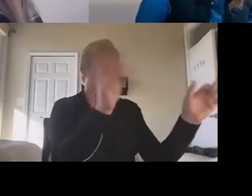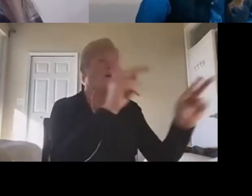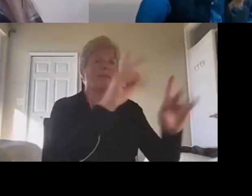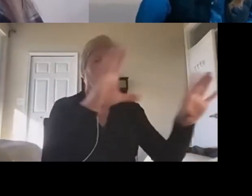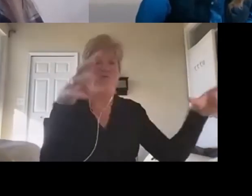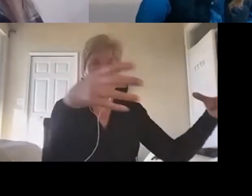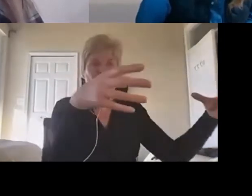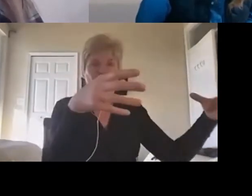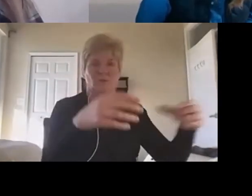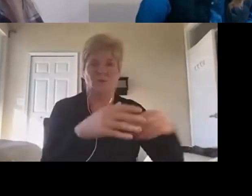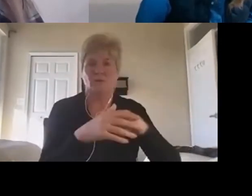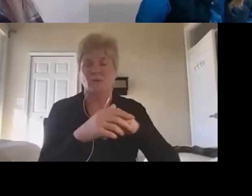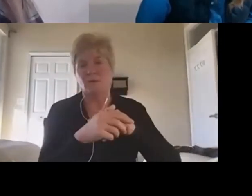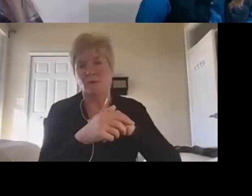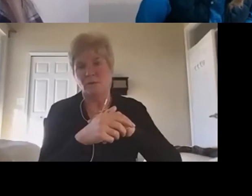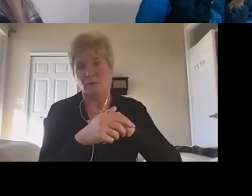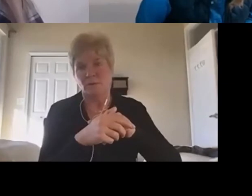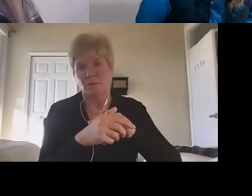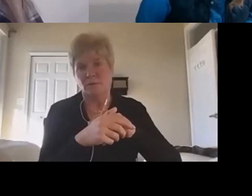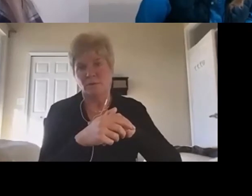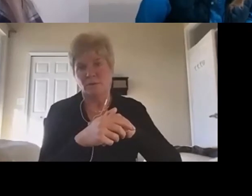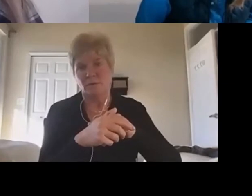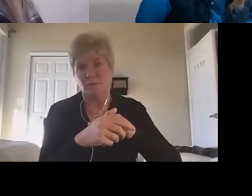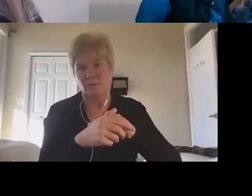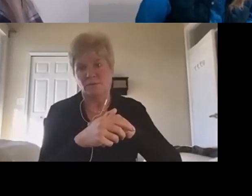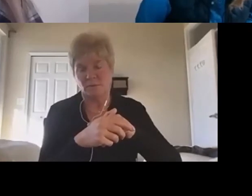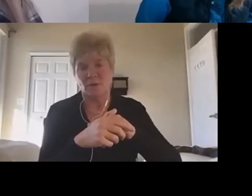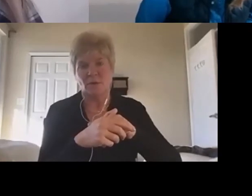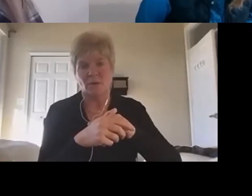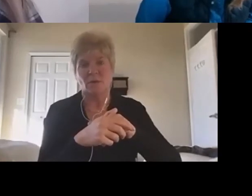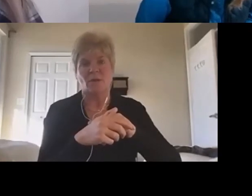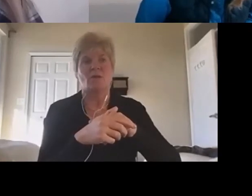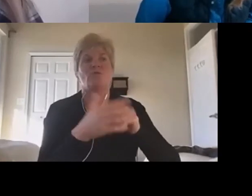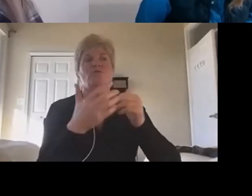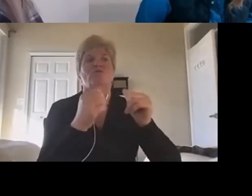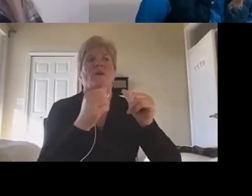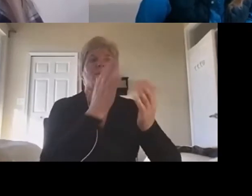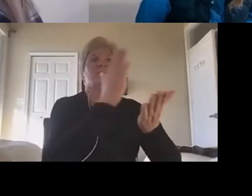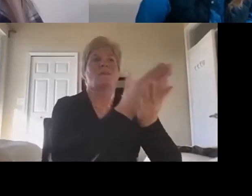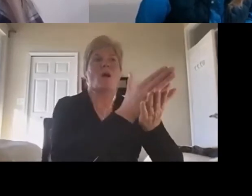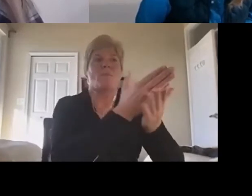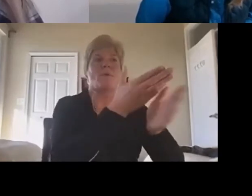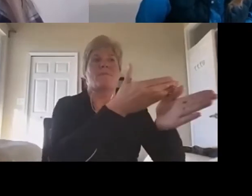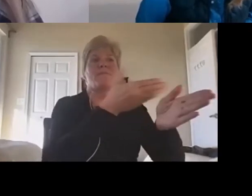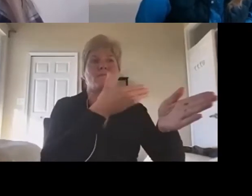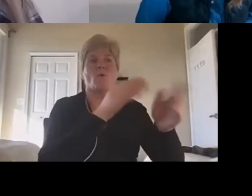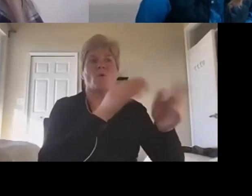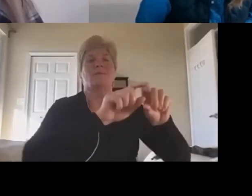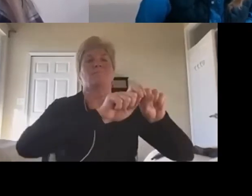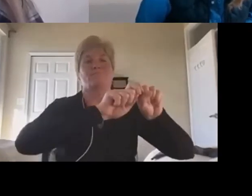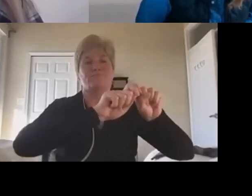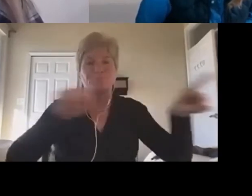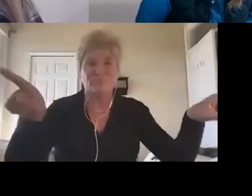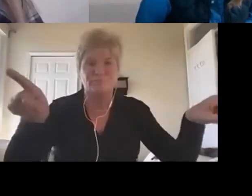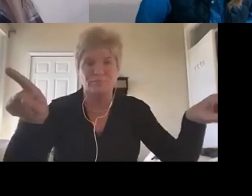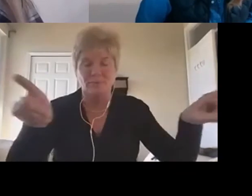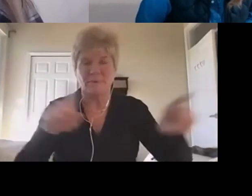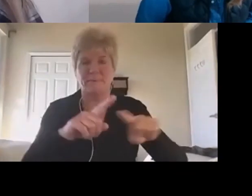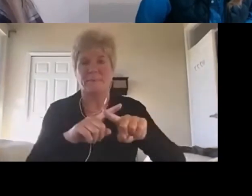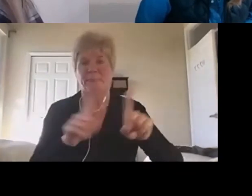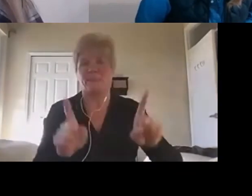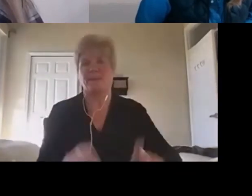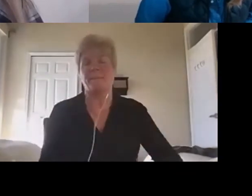catch this stuff before it gets to the market, but if you're, if you're